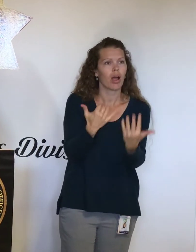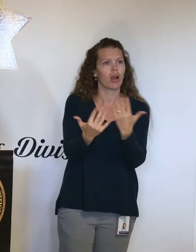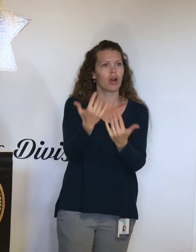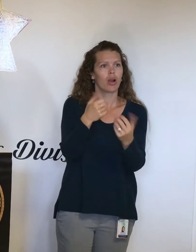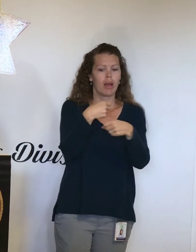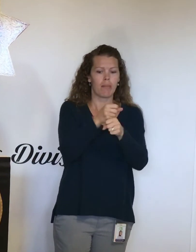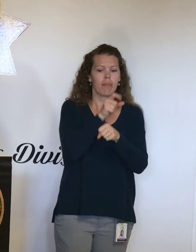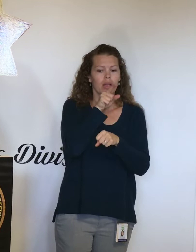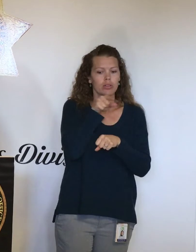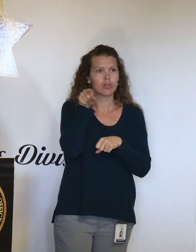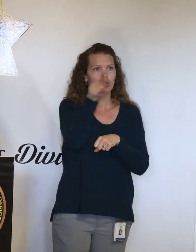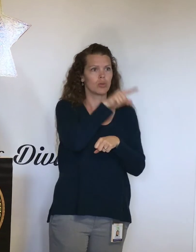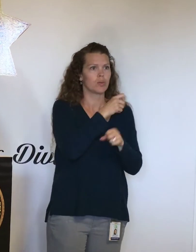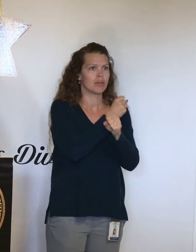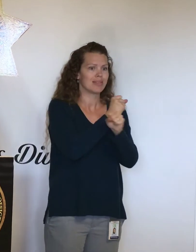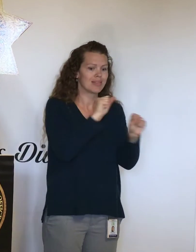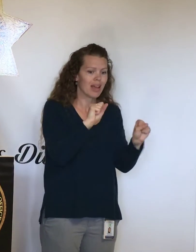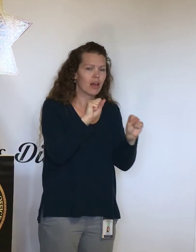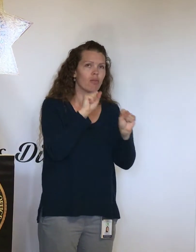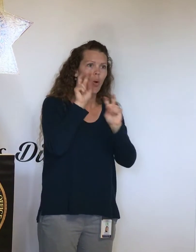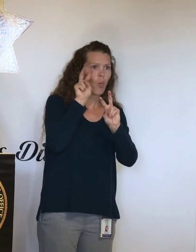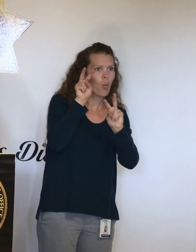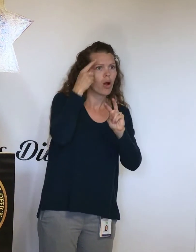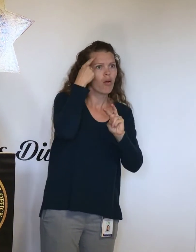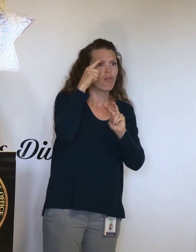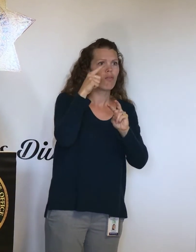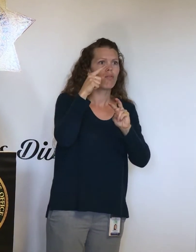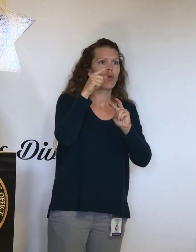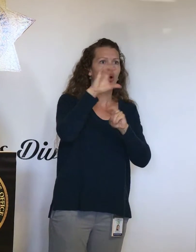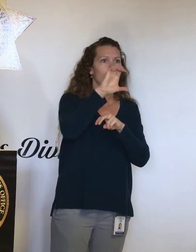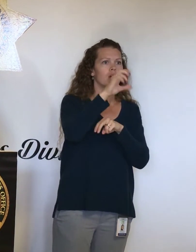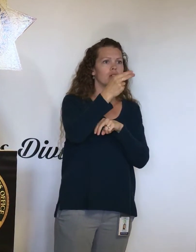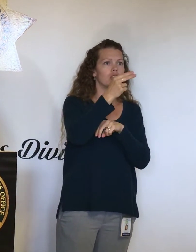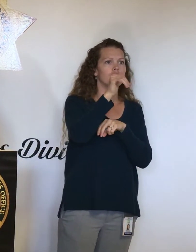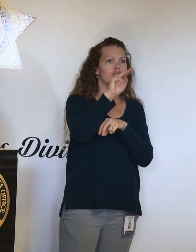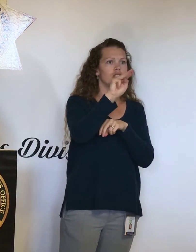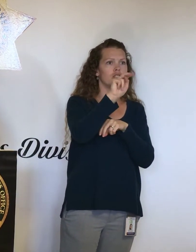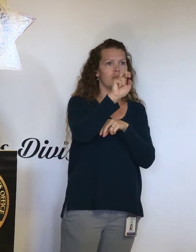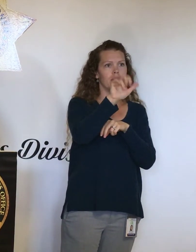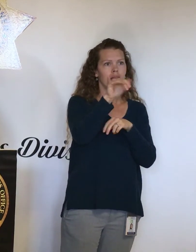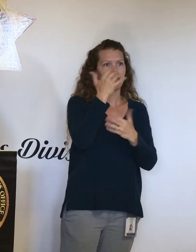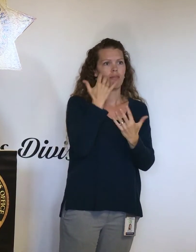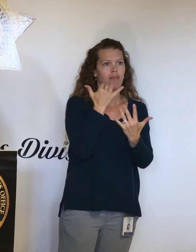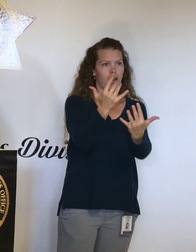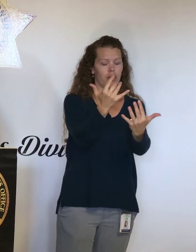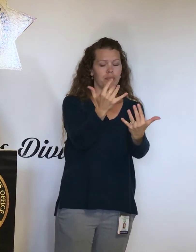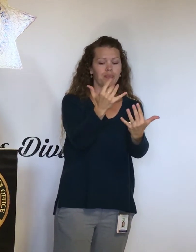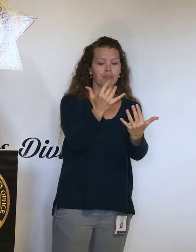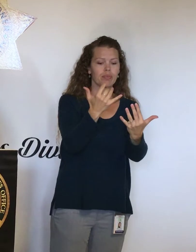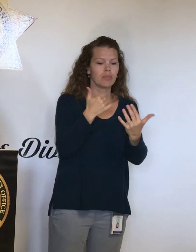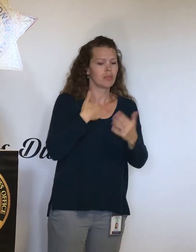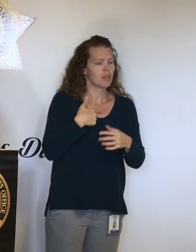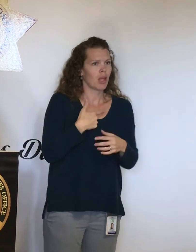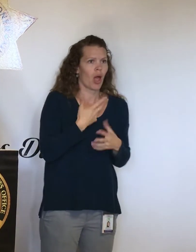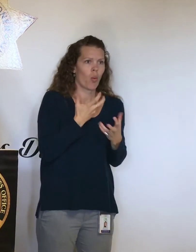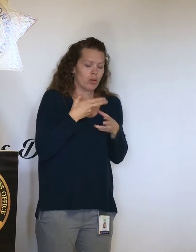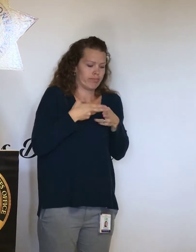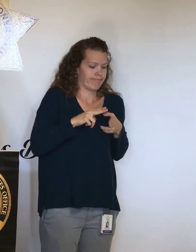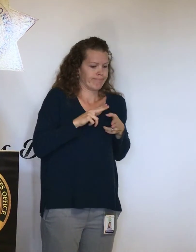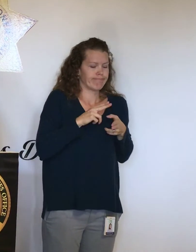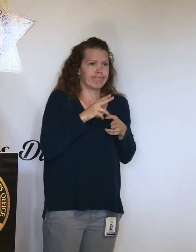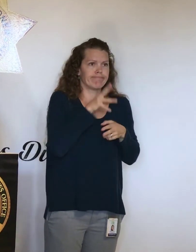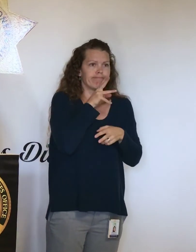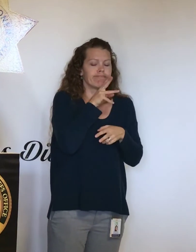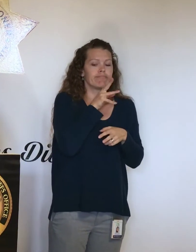you're being vigilant about chimney fires and other hazards. One other thing to mention, keeping this very brief, as Sheriff Hansel